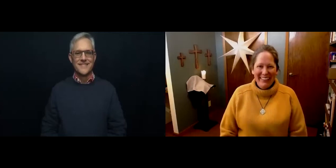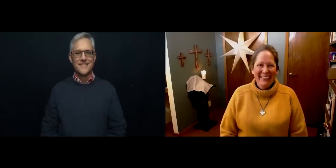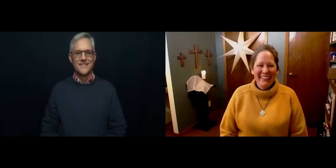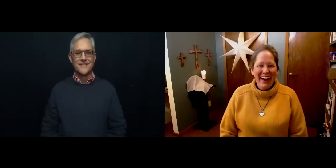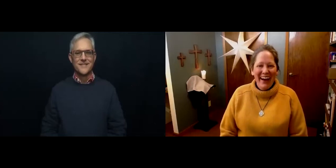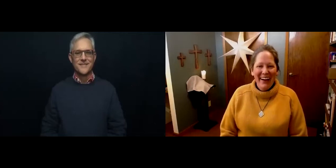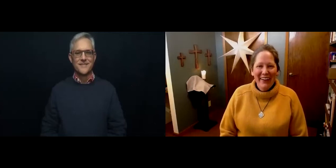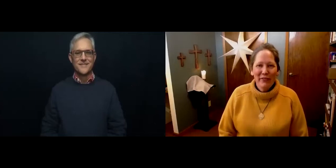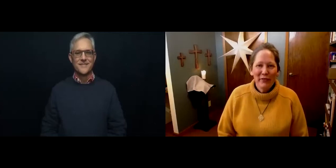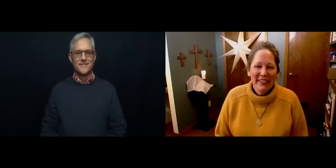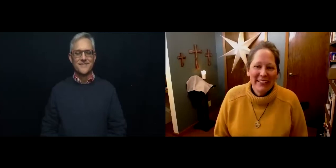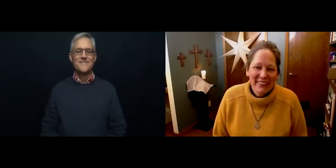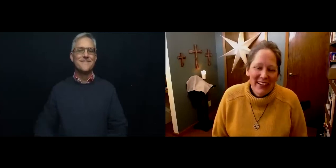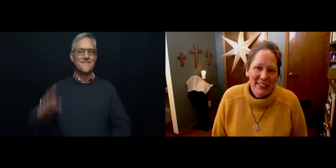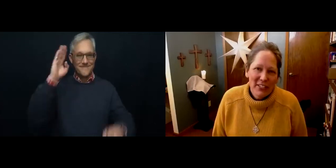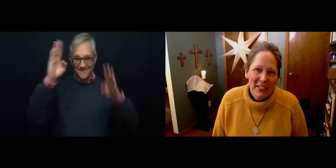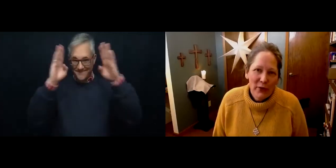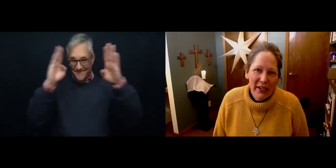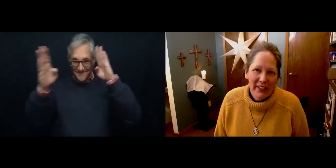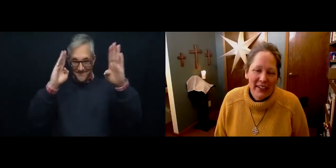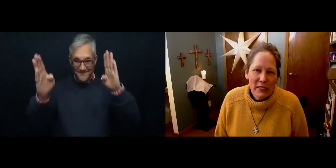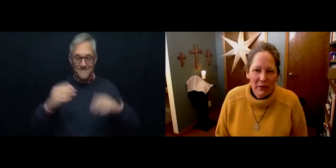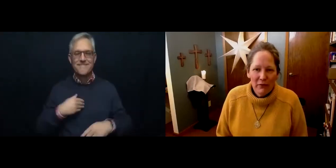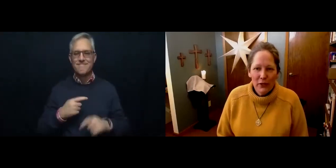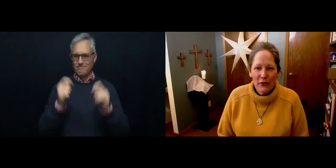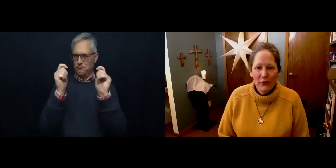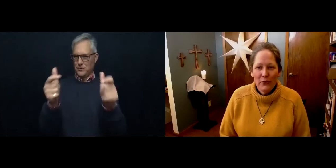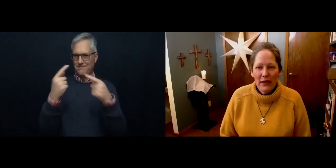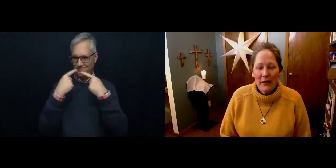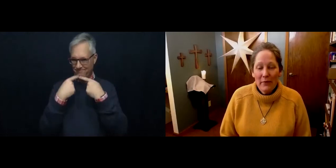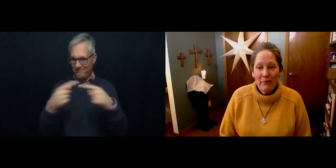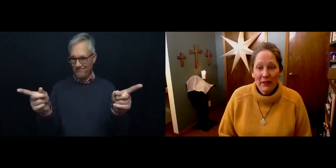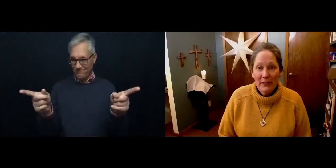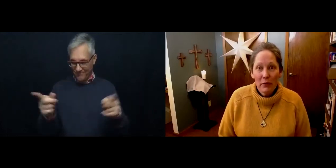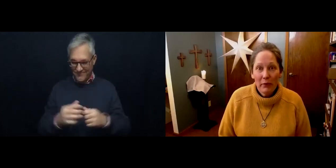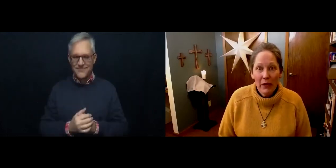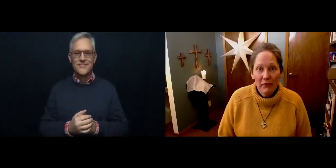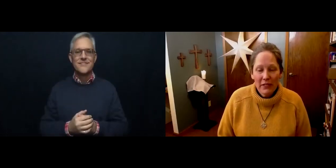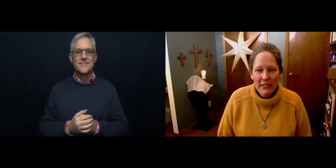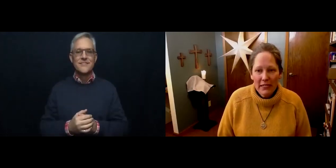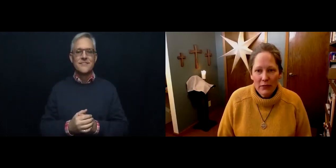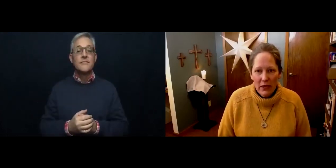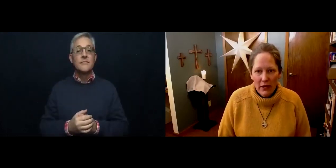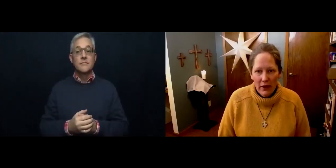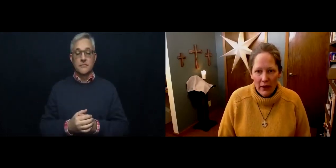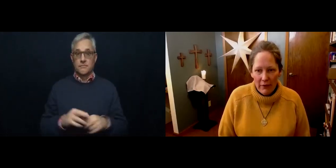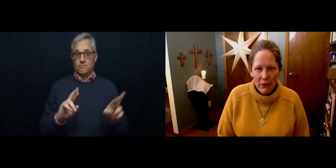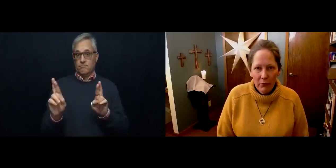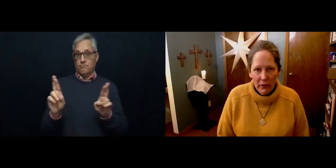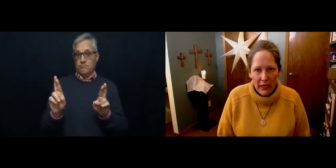Hi, everyone. Just a quick announcement for you to prepare for this next week. If you can believe